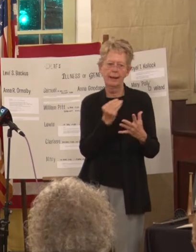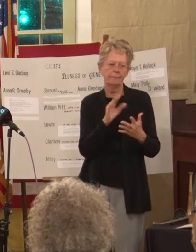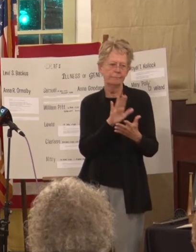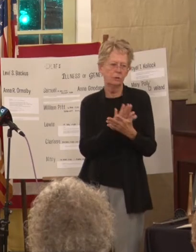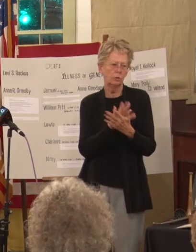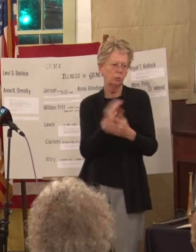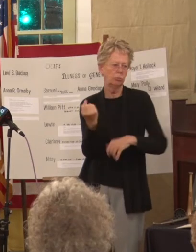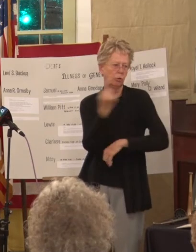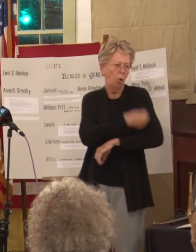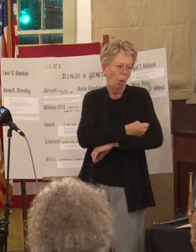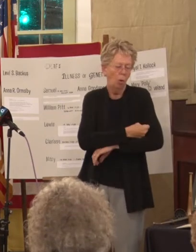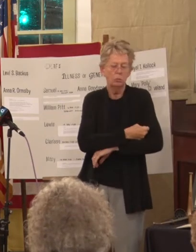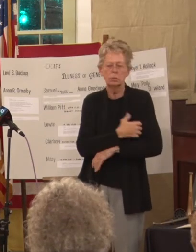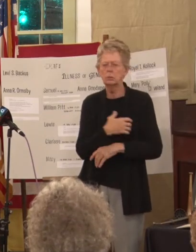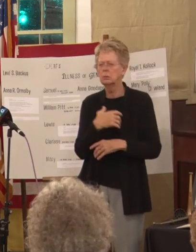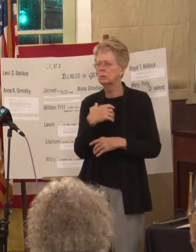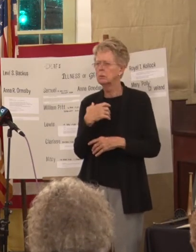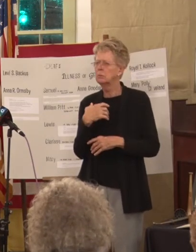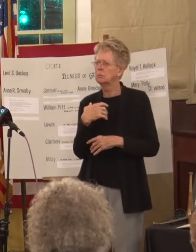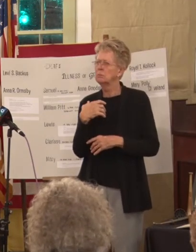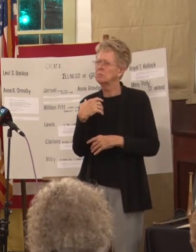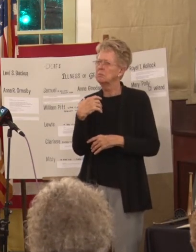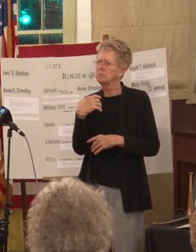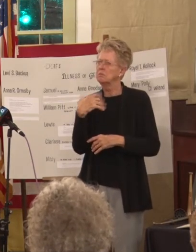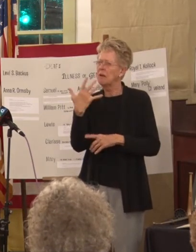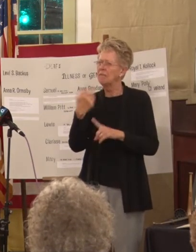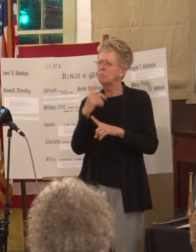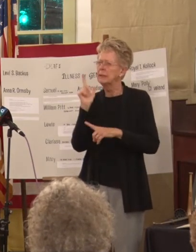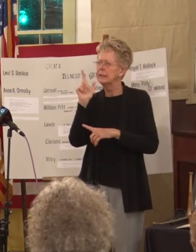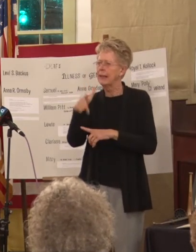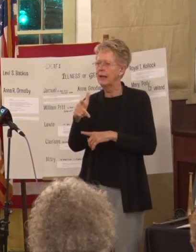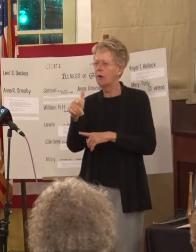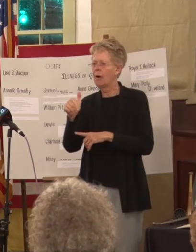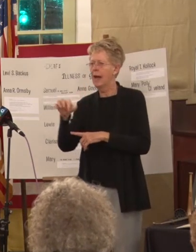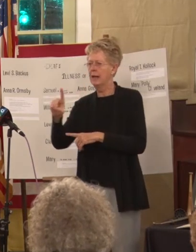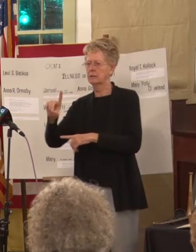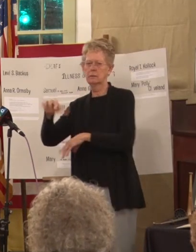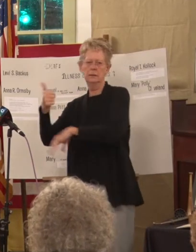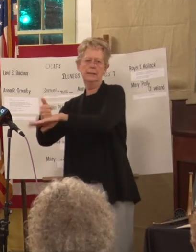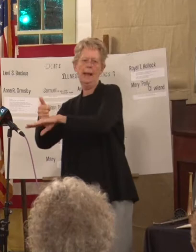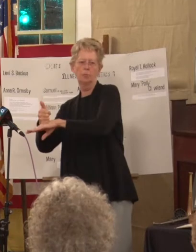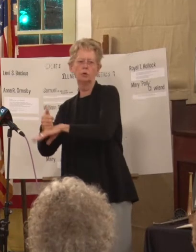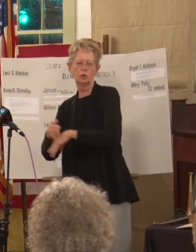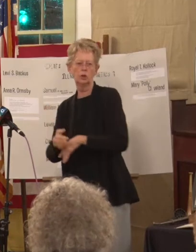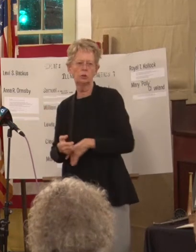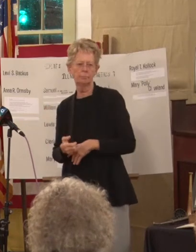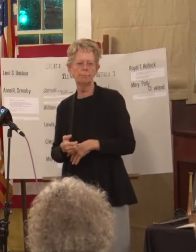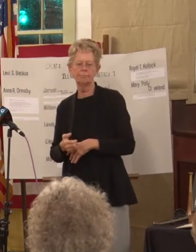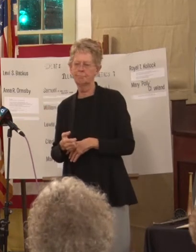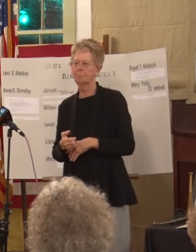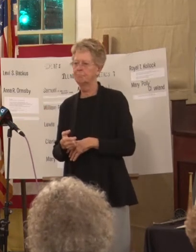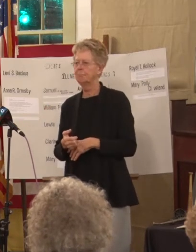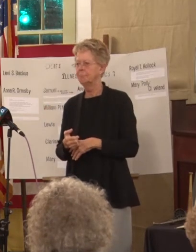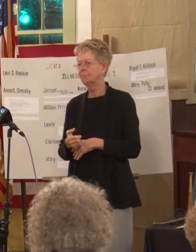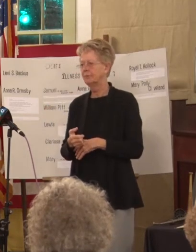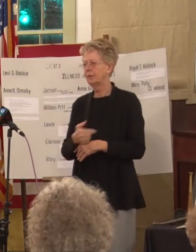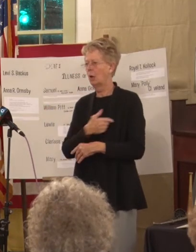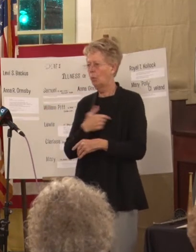About five years, five months later, ASD was established. And so, we're classified as the first permanent school.